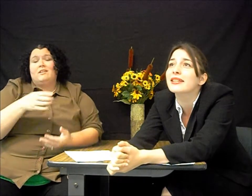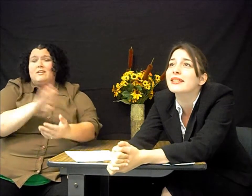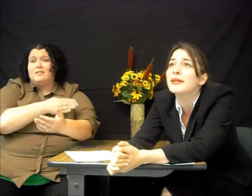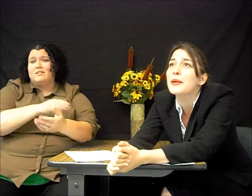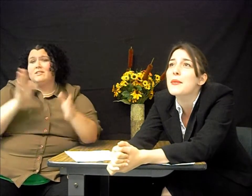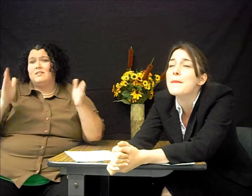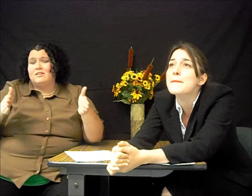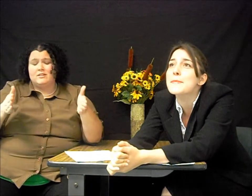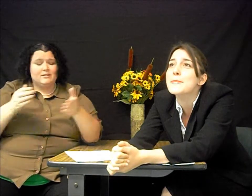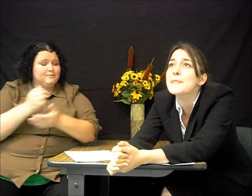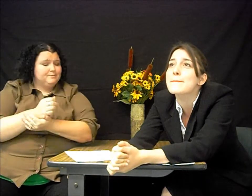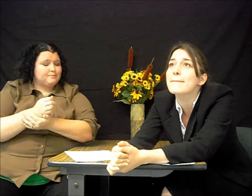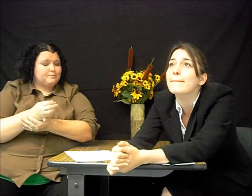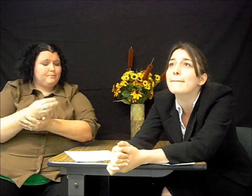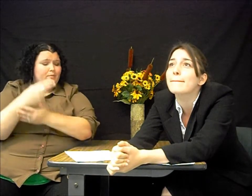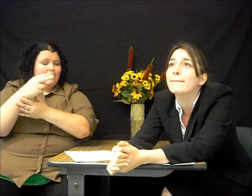Well, I really like that Hannah Whitestone.